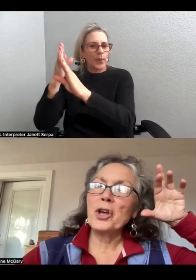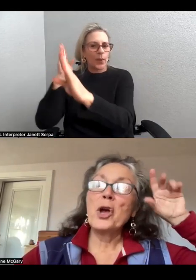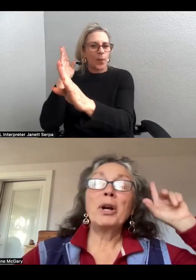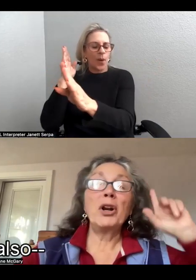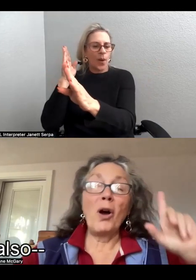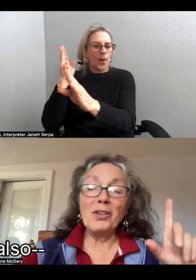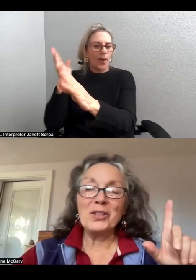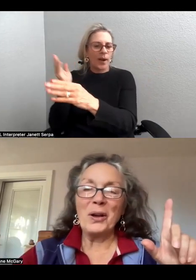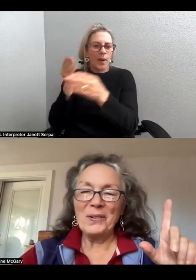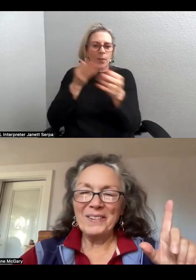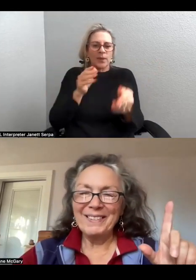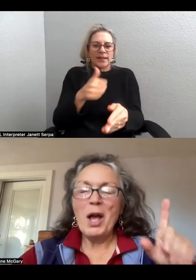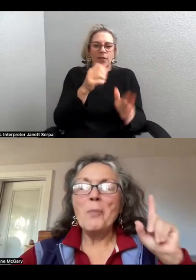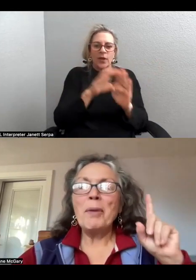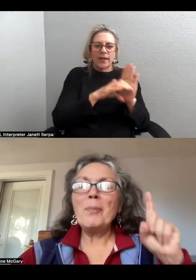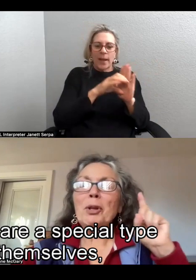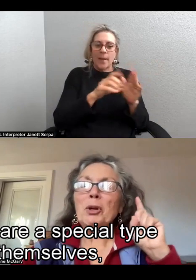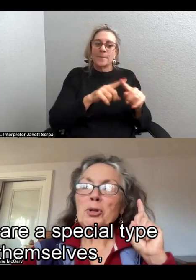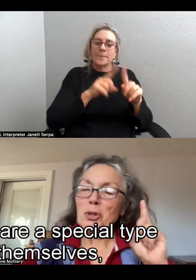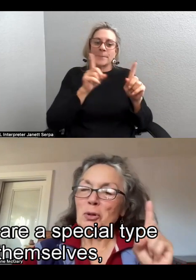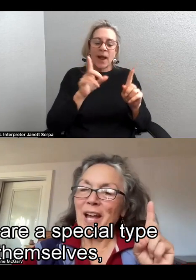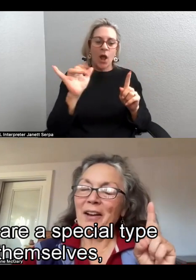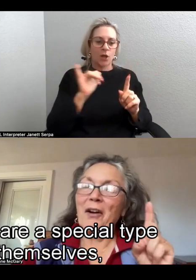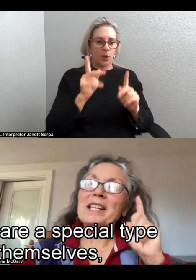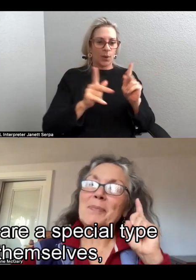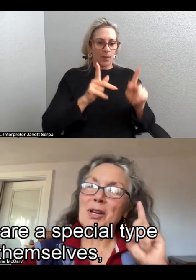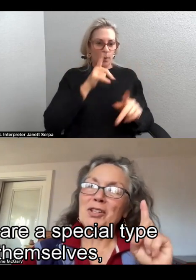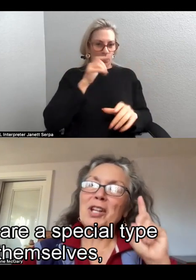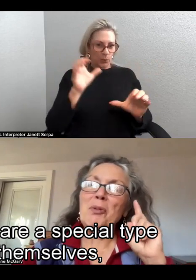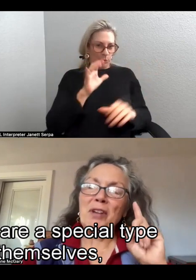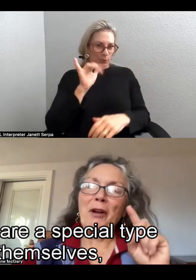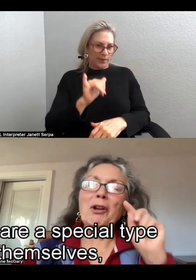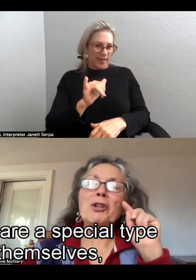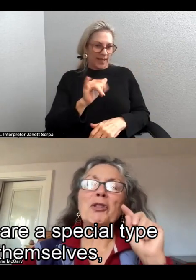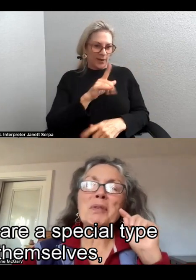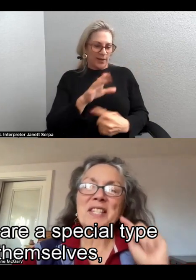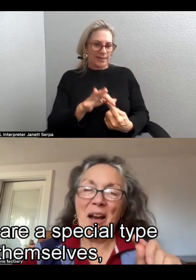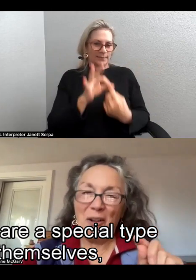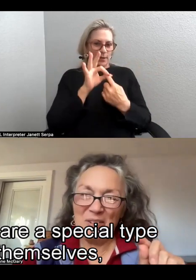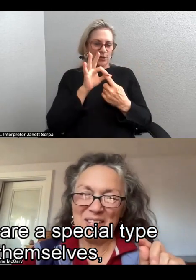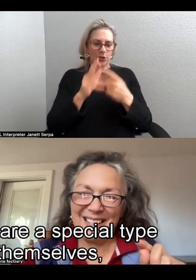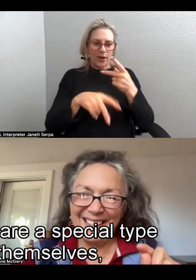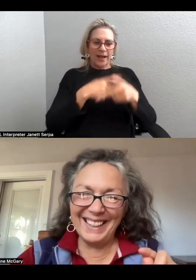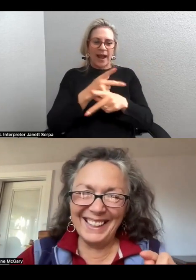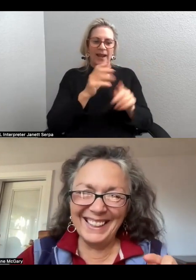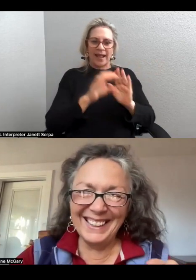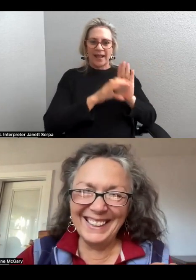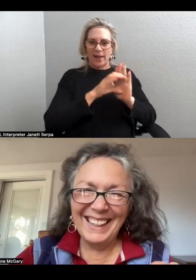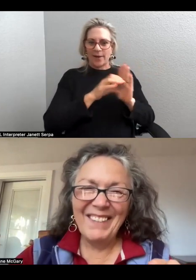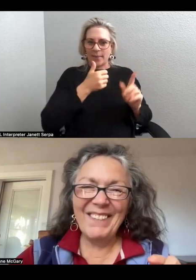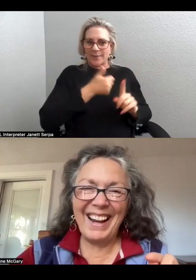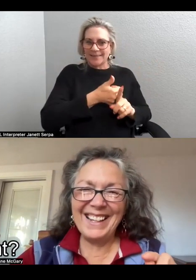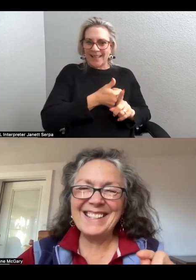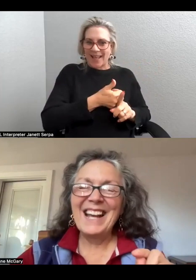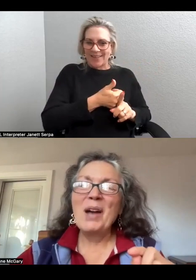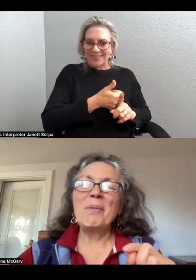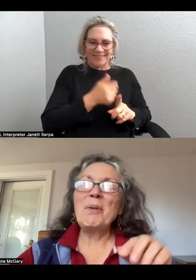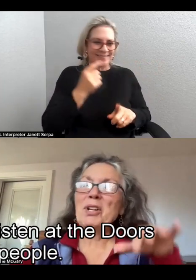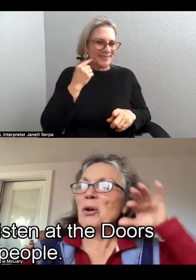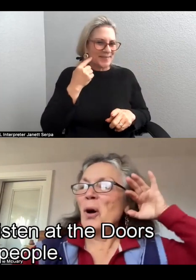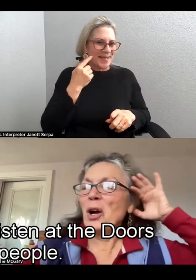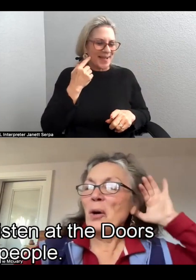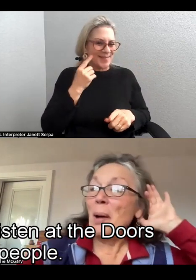characters, but it also, people who do that are a special type of character themselves. Right?